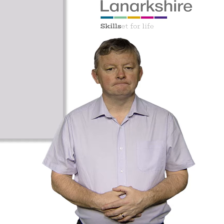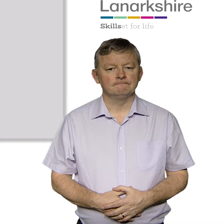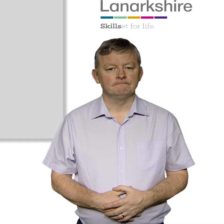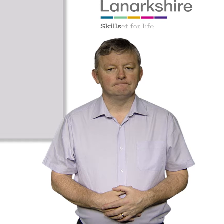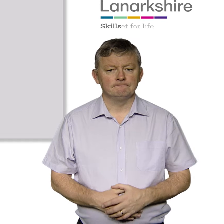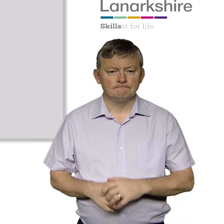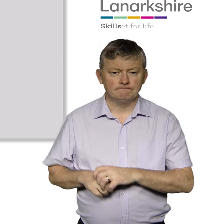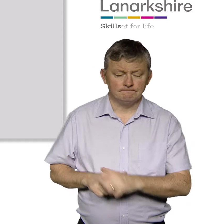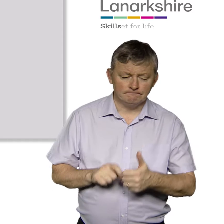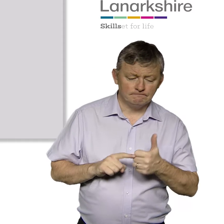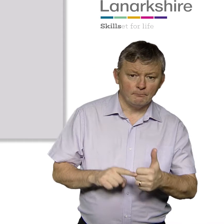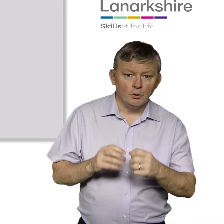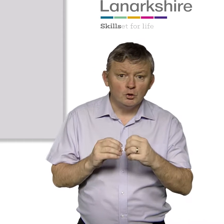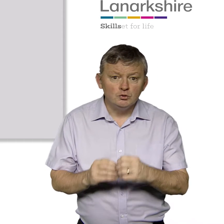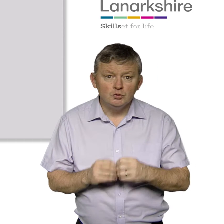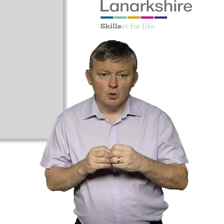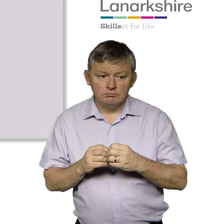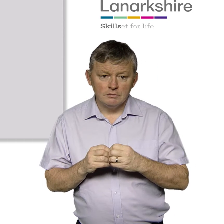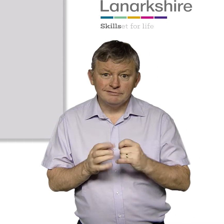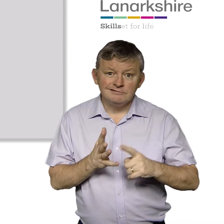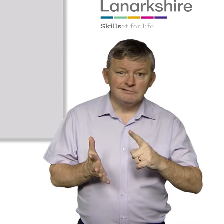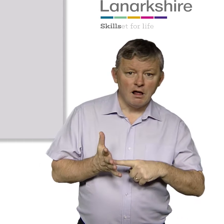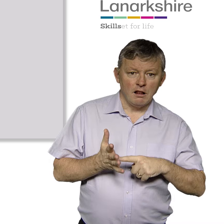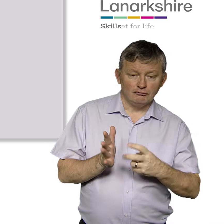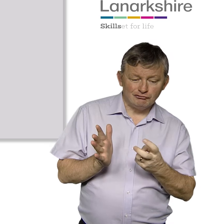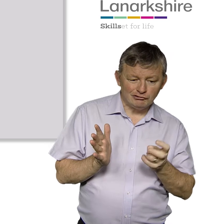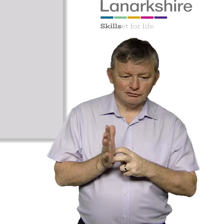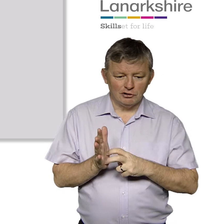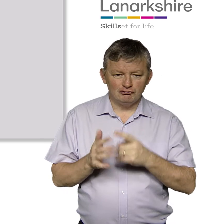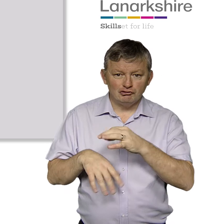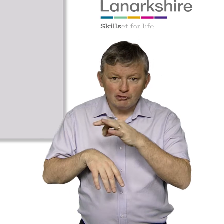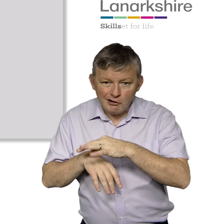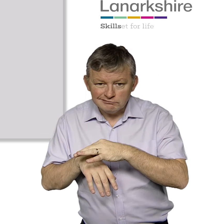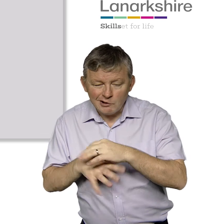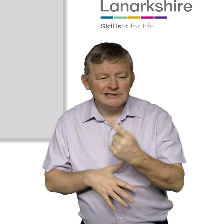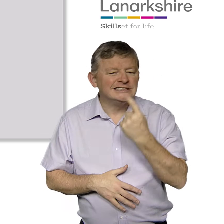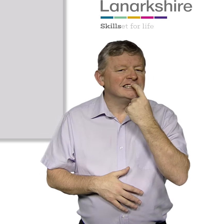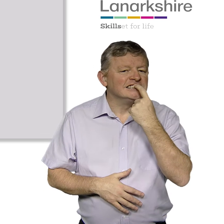Continue to support students who use BSL to register with GP and dental practices